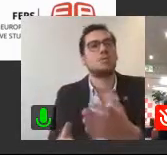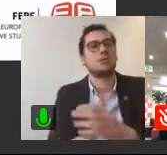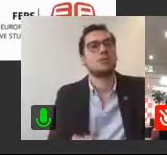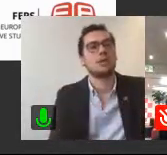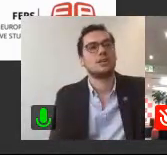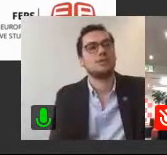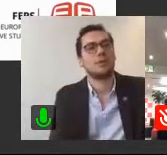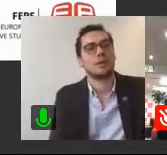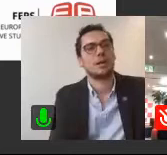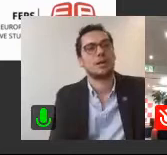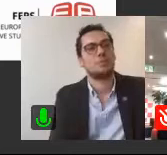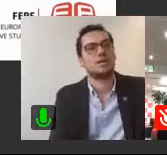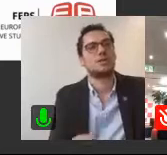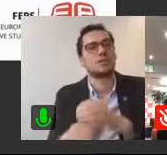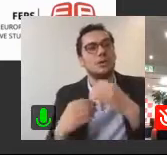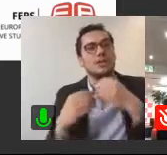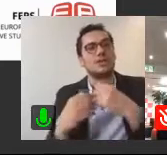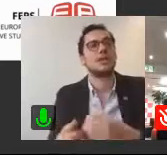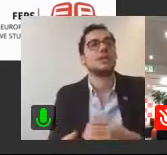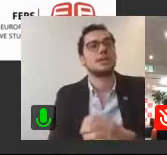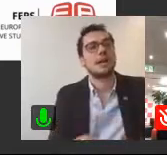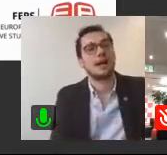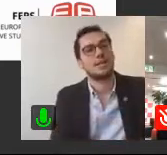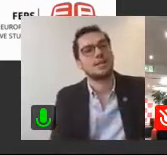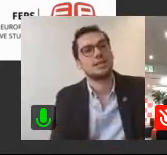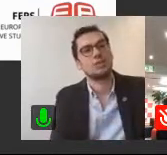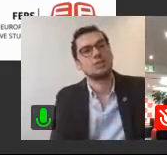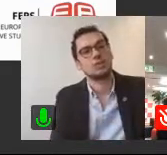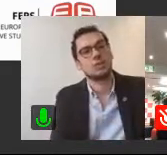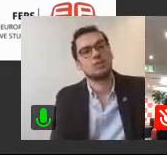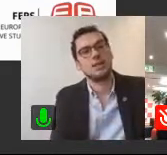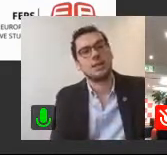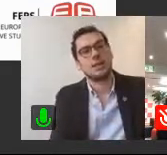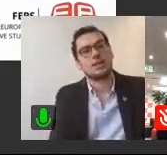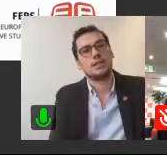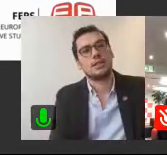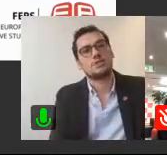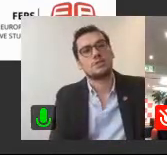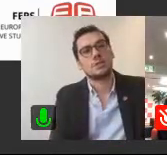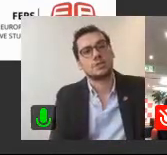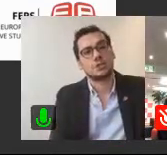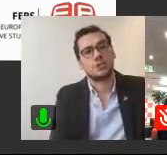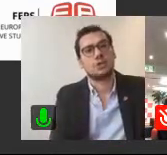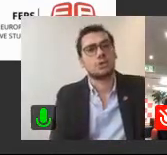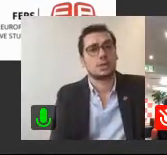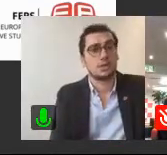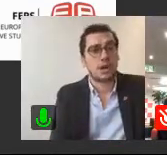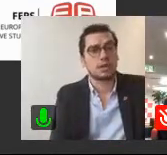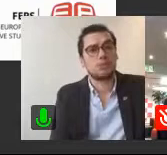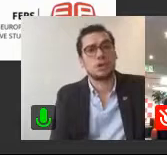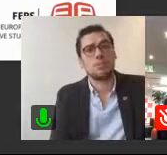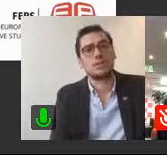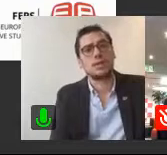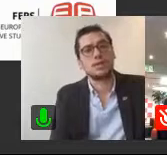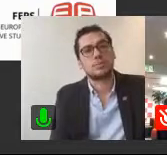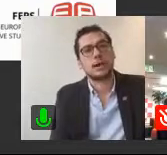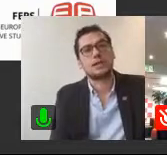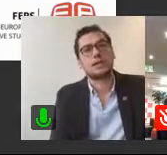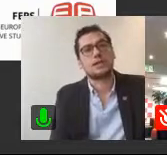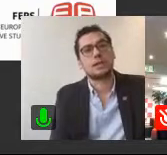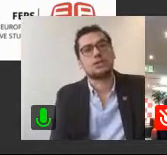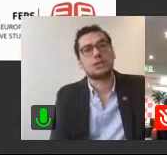But I would be happy to hear from our experts what are their ideas to solve this vicious circle that is, at the moment,